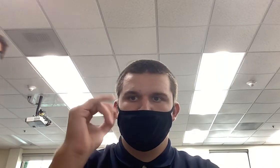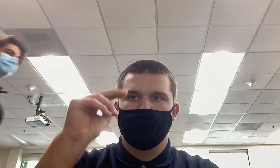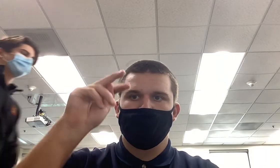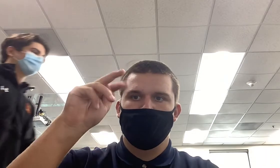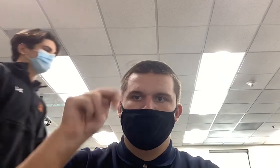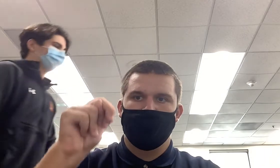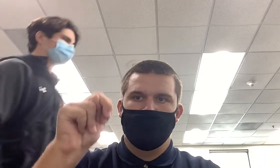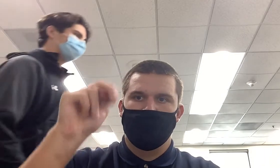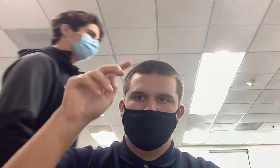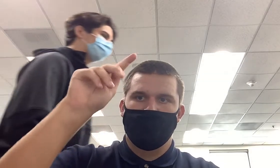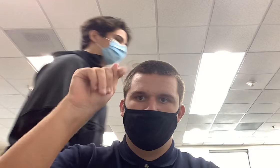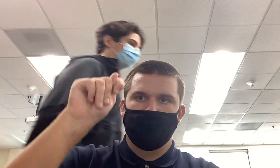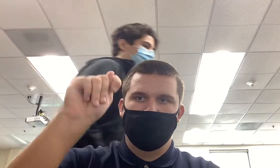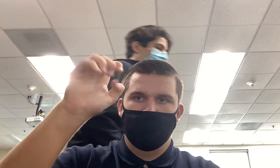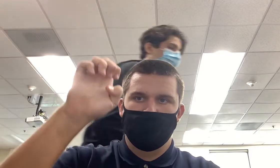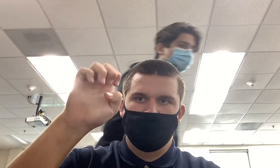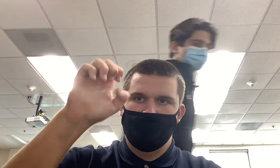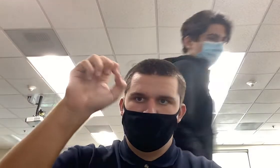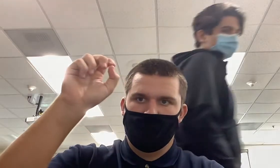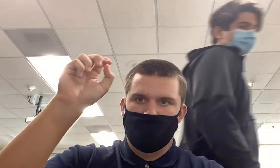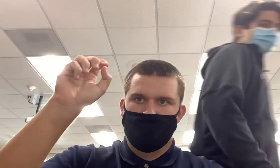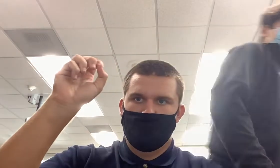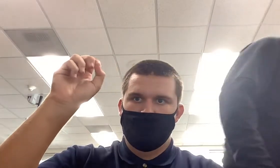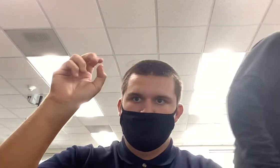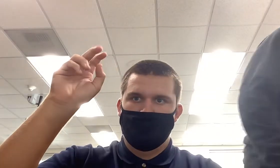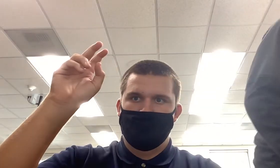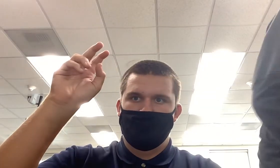New covers, I would say. Okay, so...